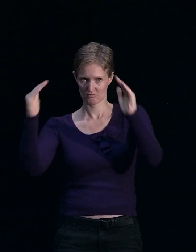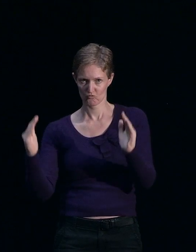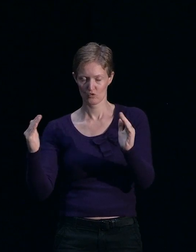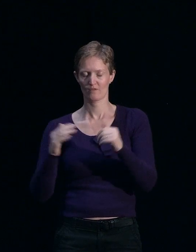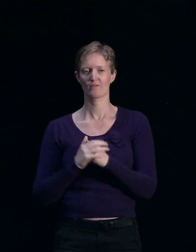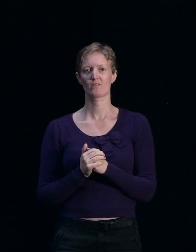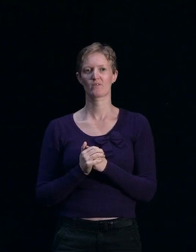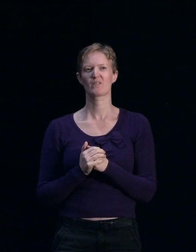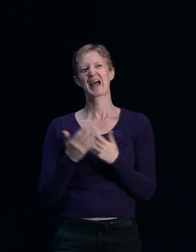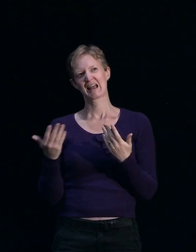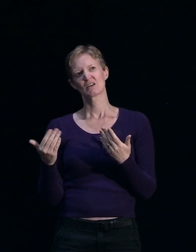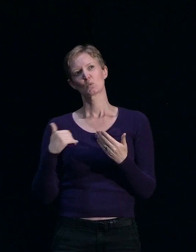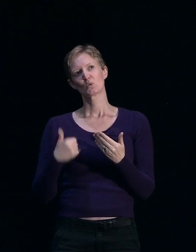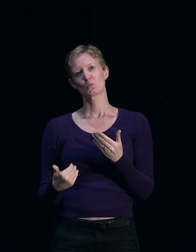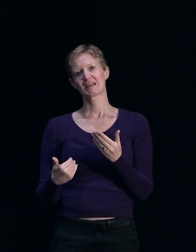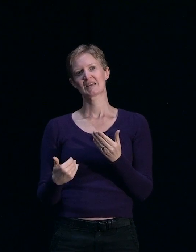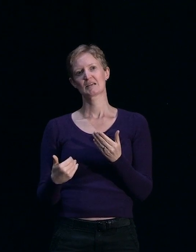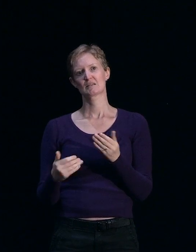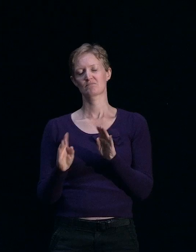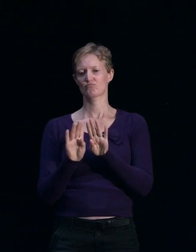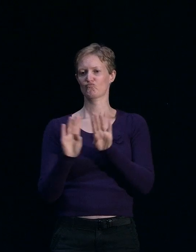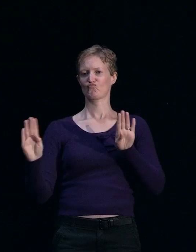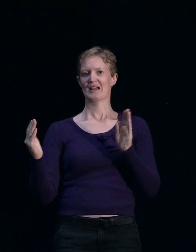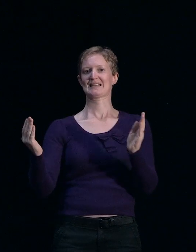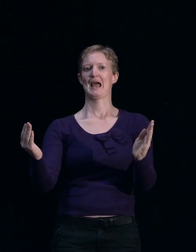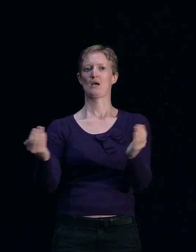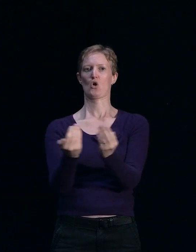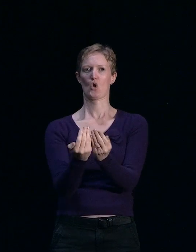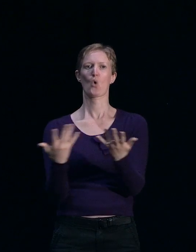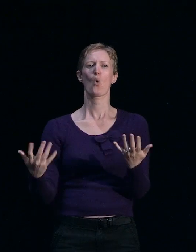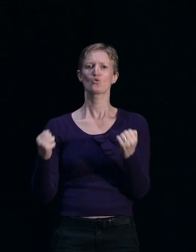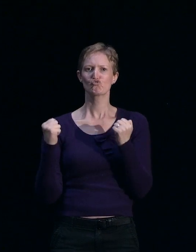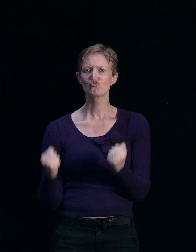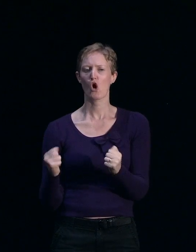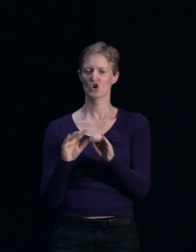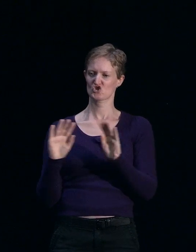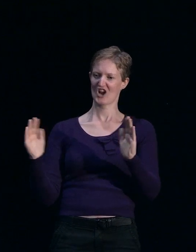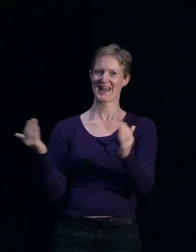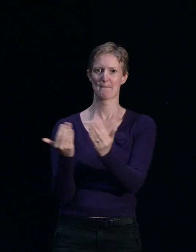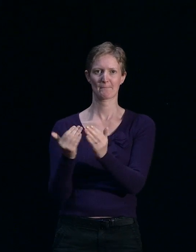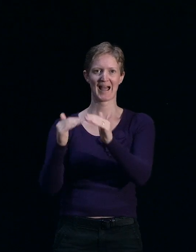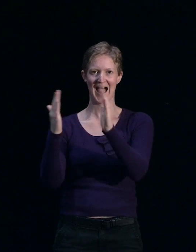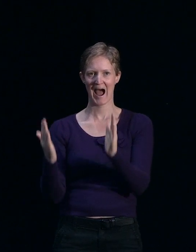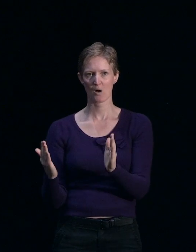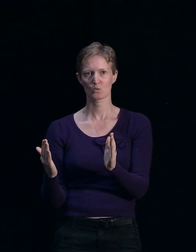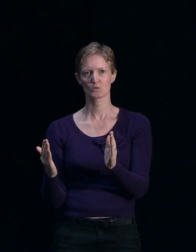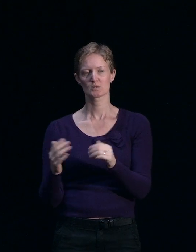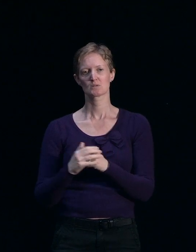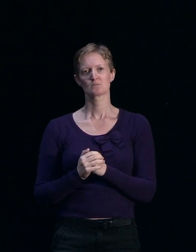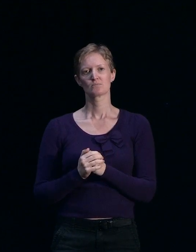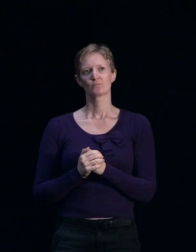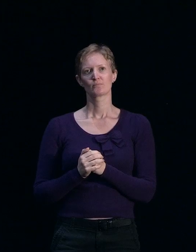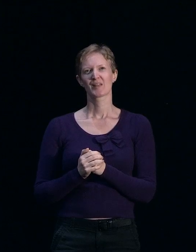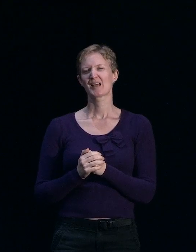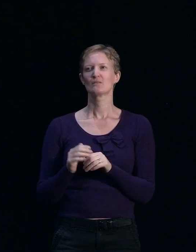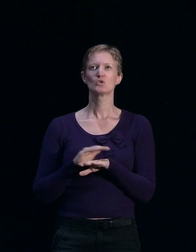strong sort of shaped house rather than some of the